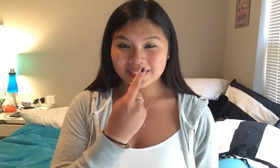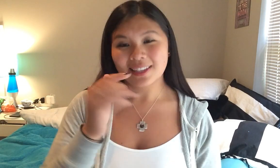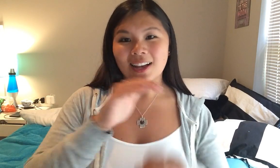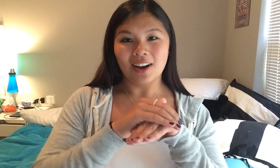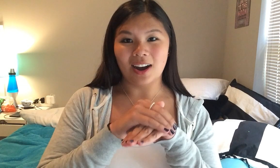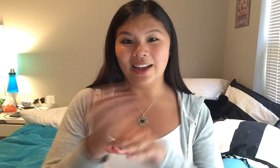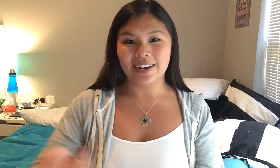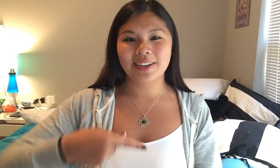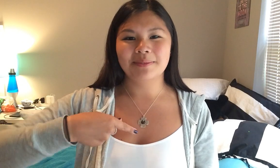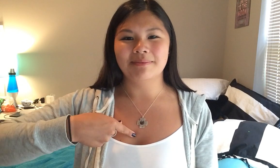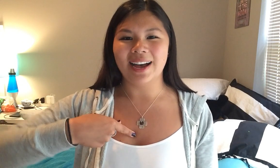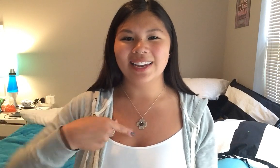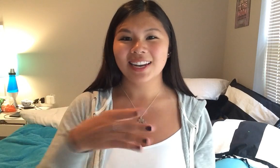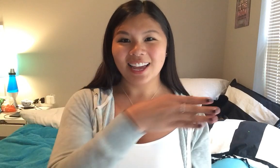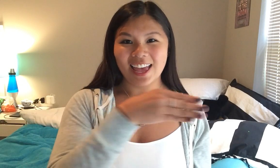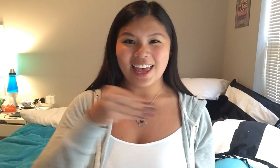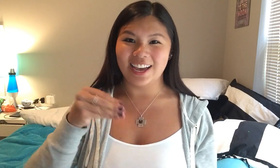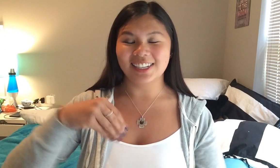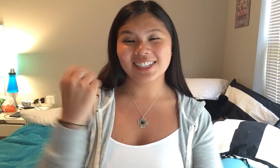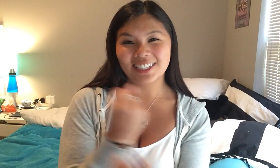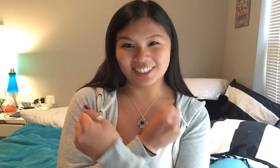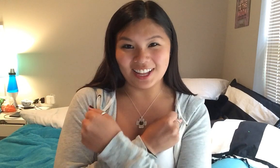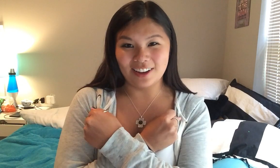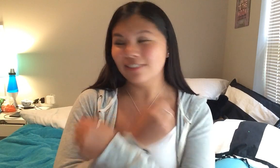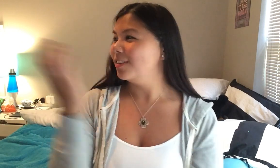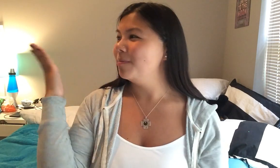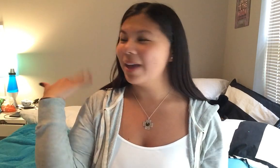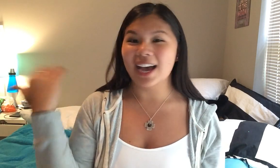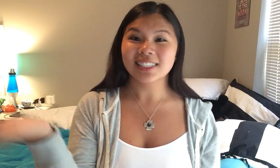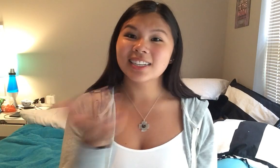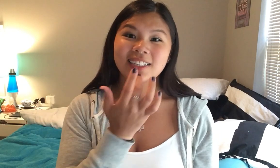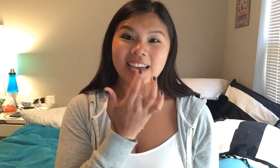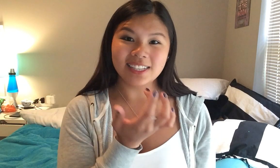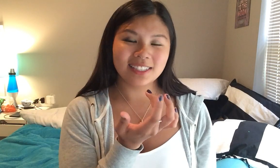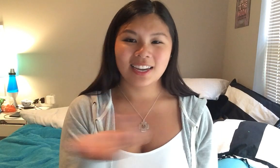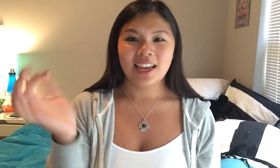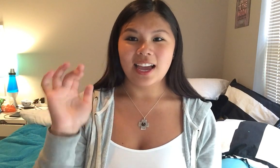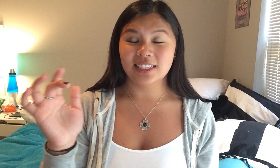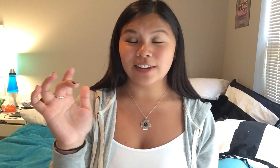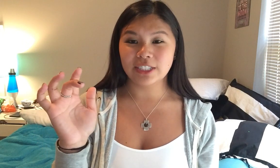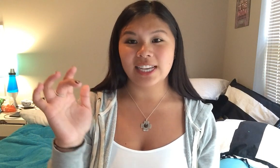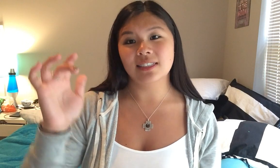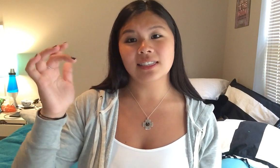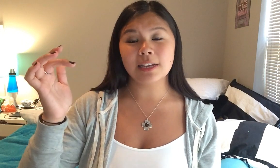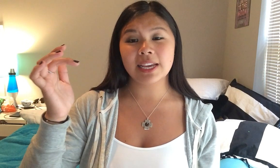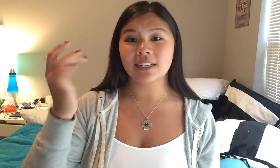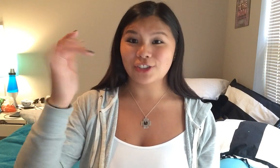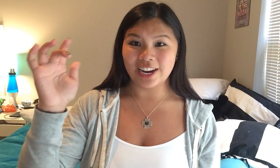on mine and love past taste and the sign for taste is the same hand is shiny